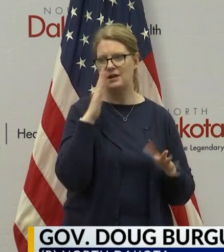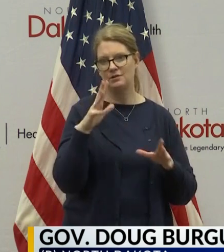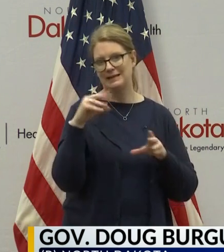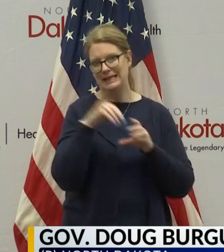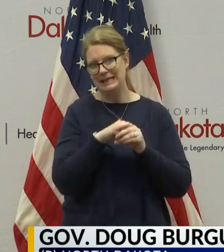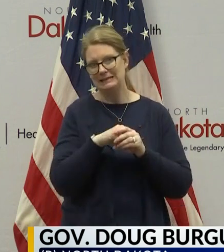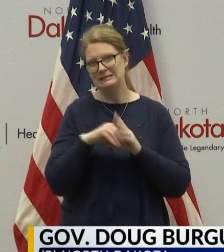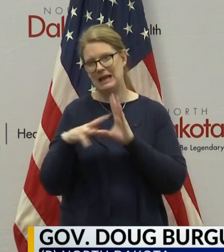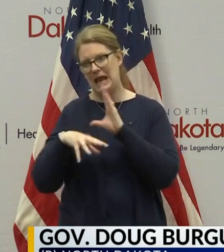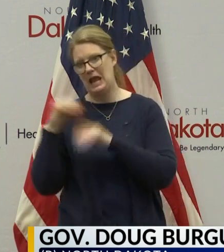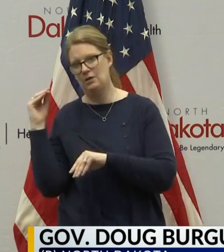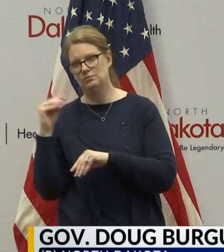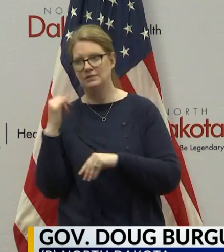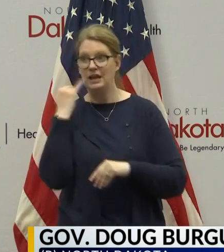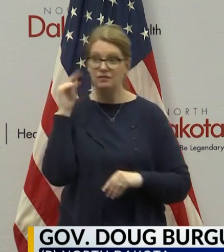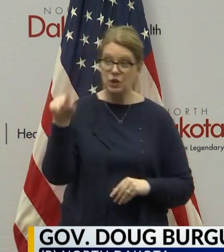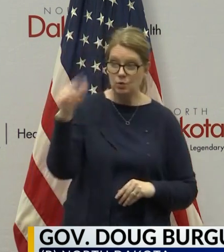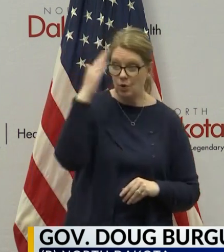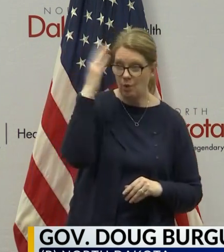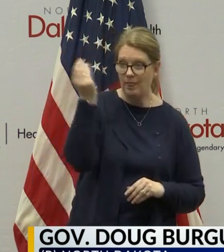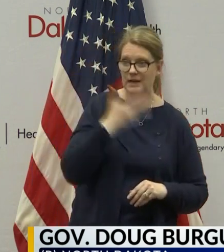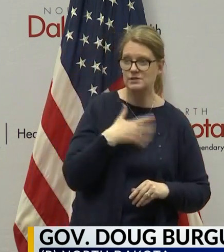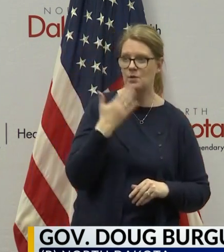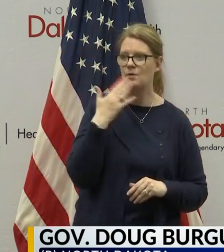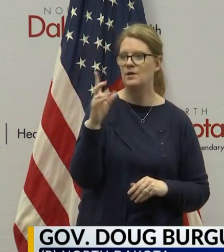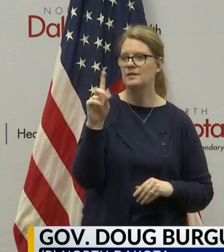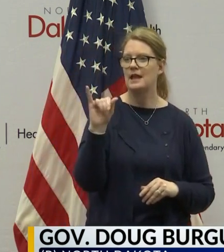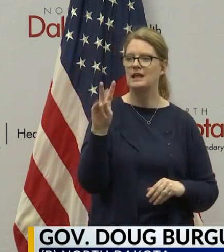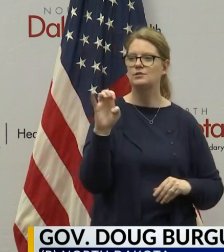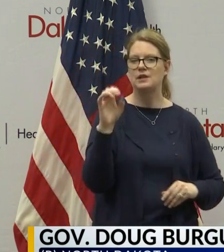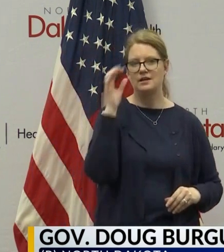state or out state. If you know, let us know. Thank you, Dave.